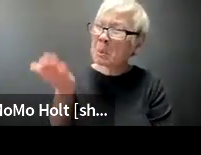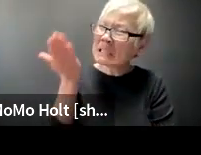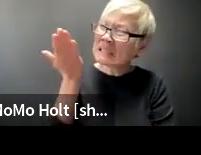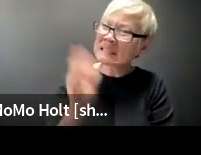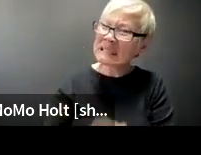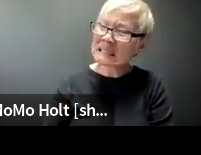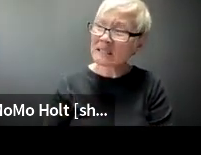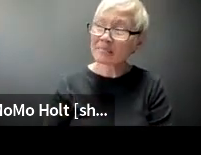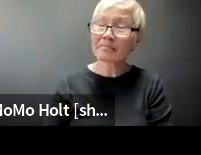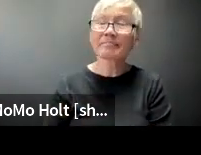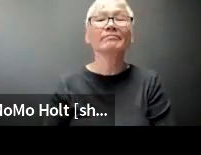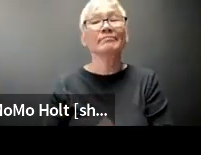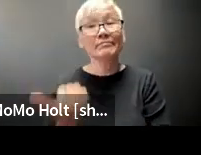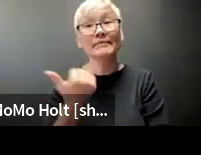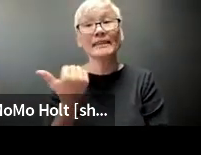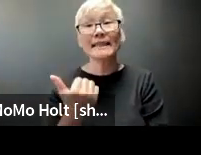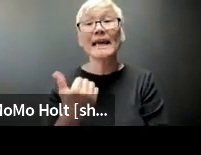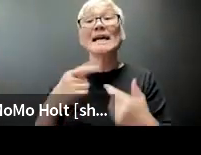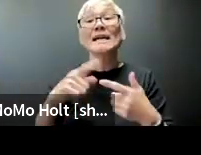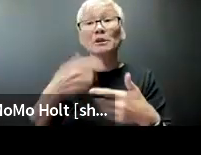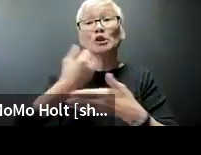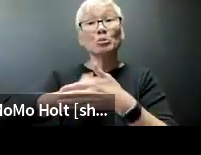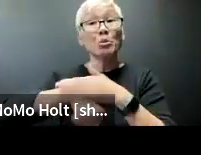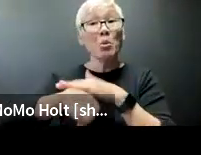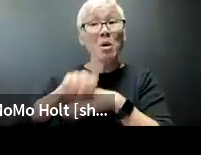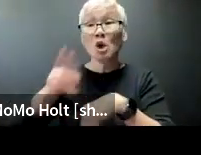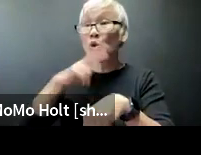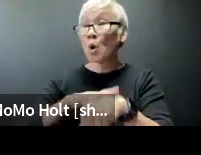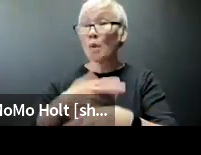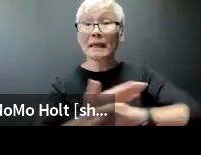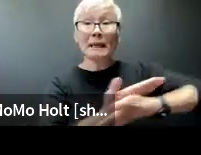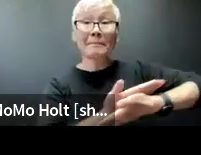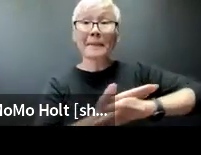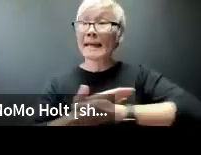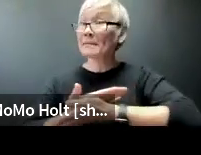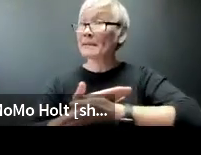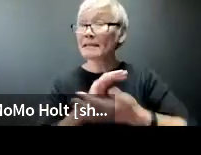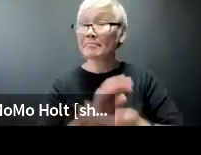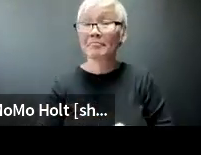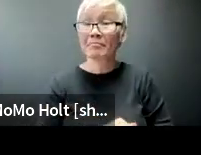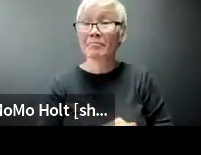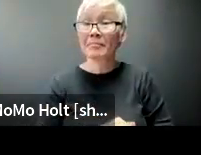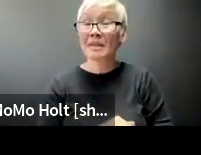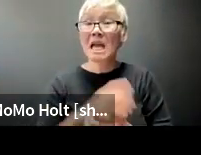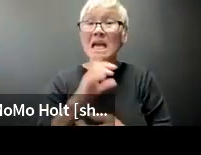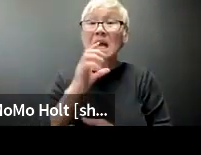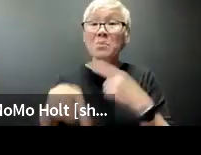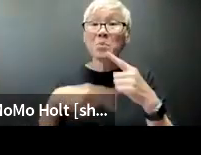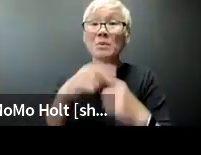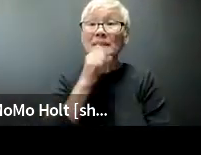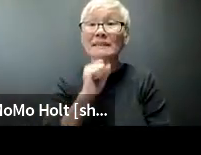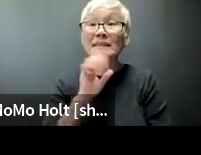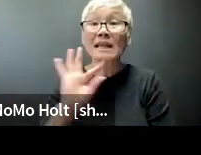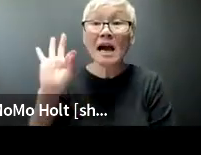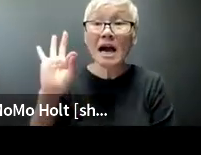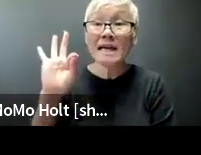really interesting who is this guy well he was born a normal baby